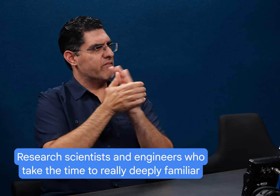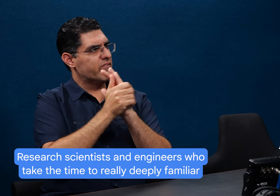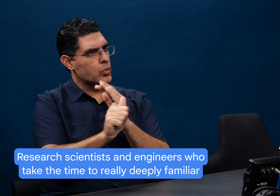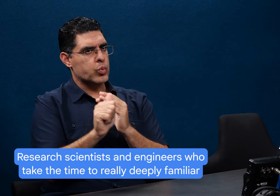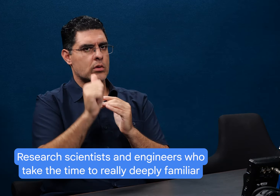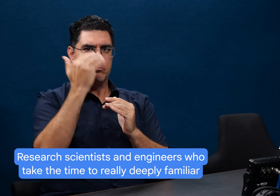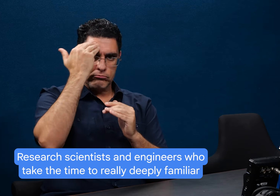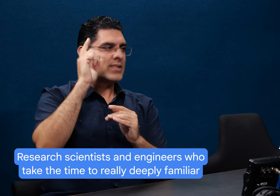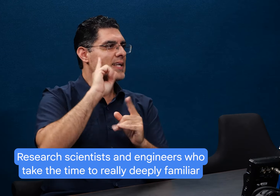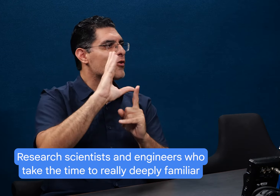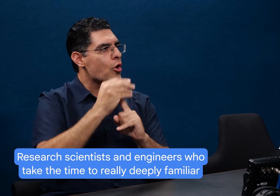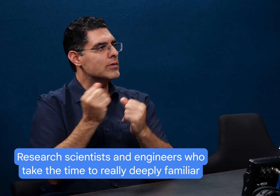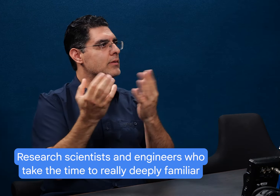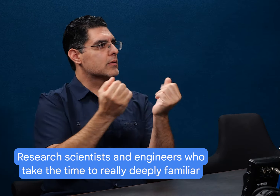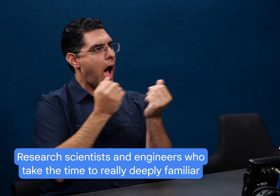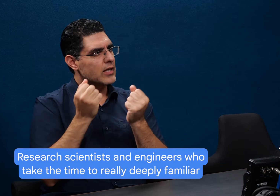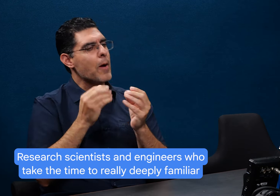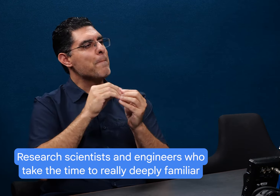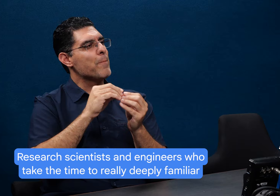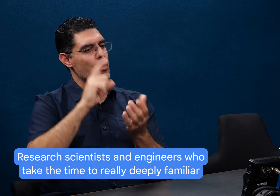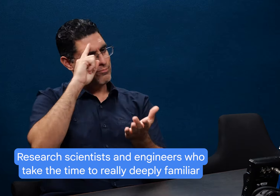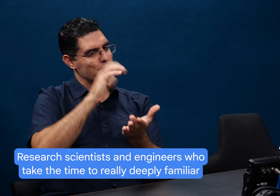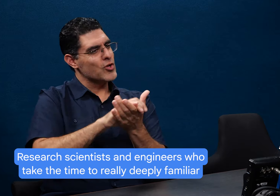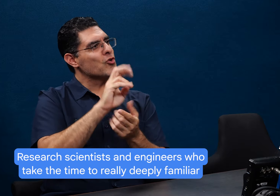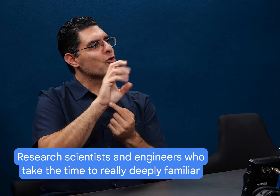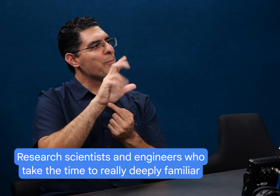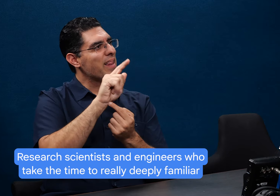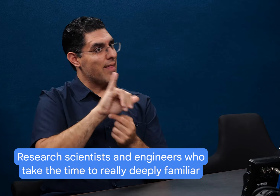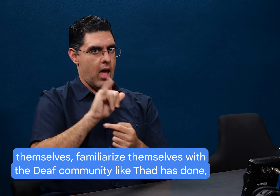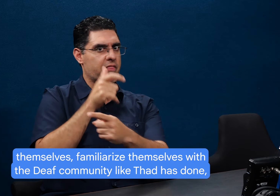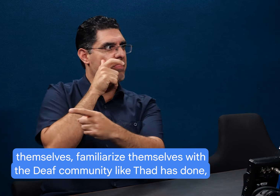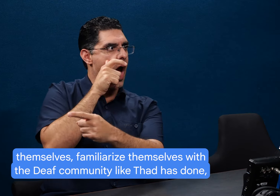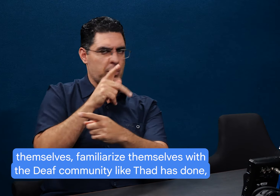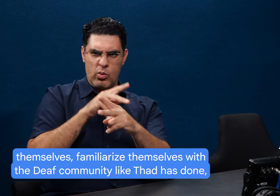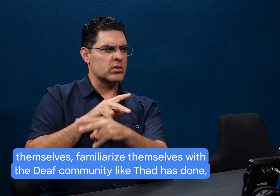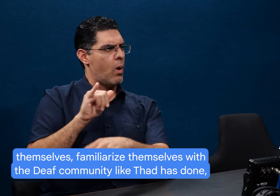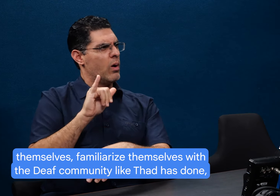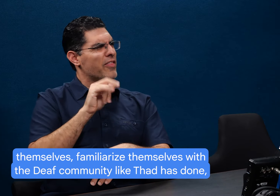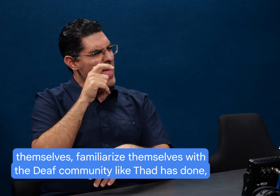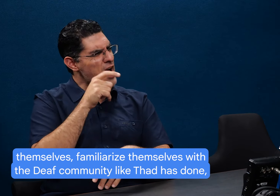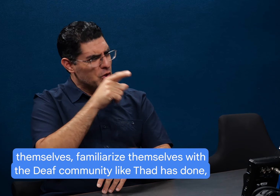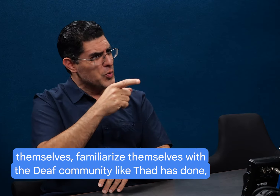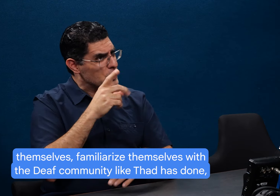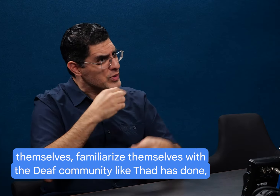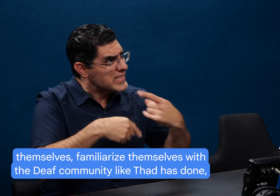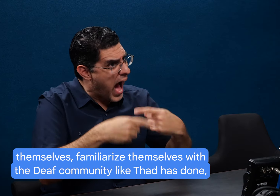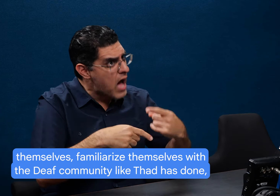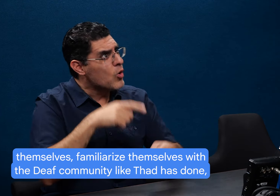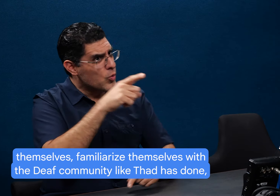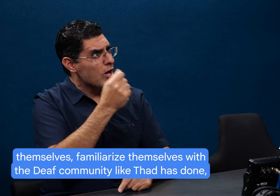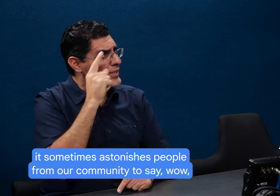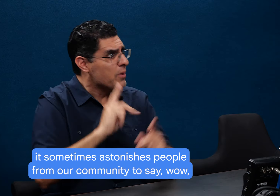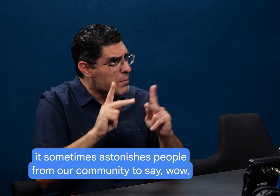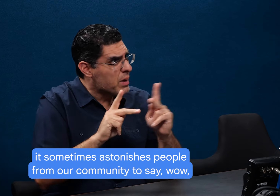research scientists and engineers who take the time to really deeply familiar themselves, familiarize themselves with the deaf community like Thad